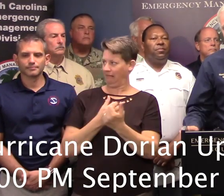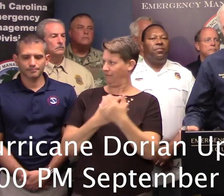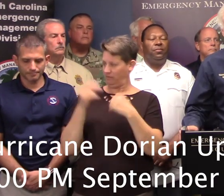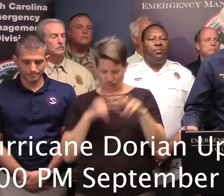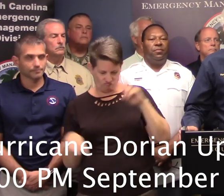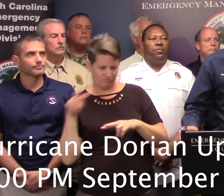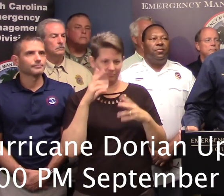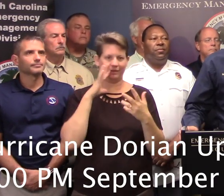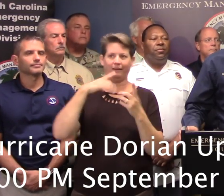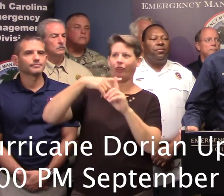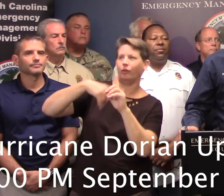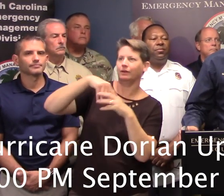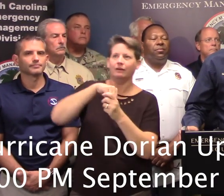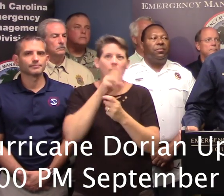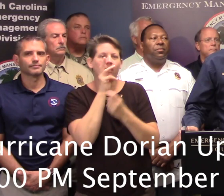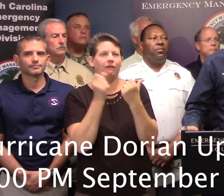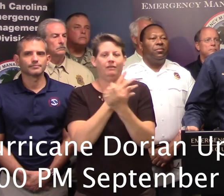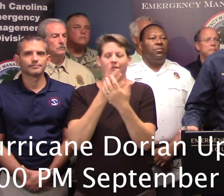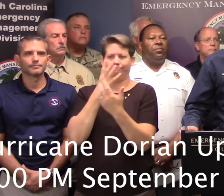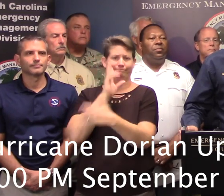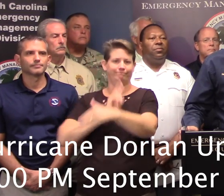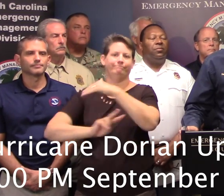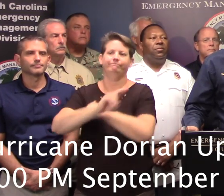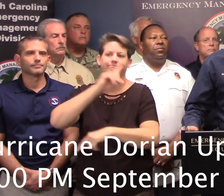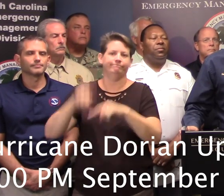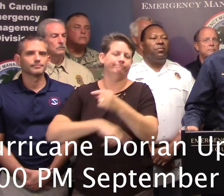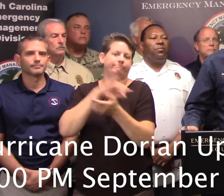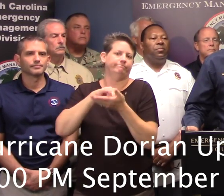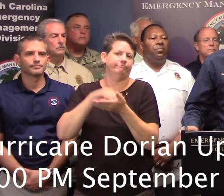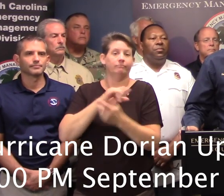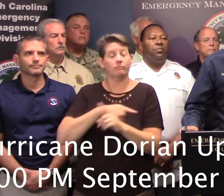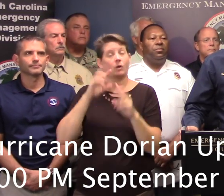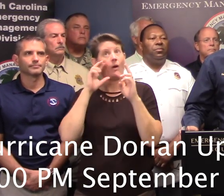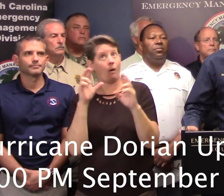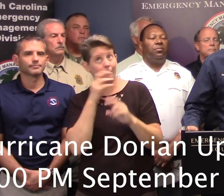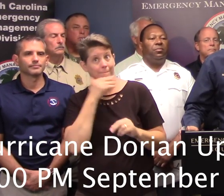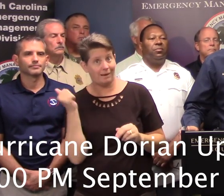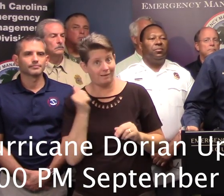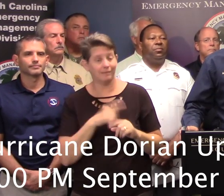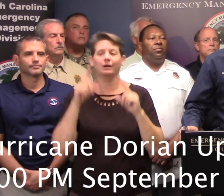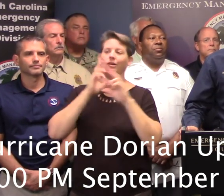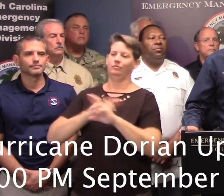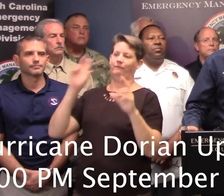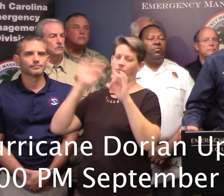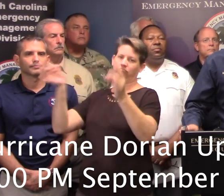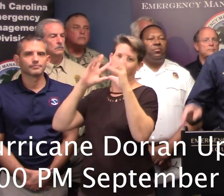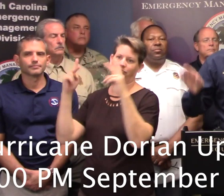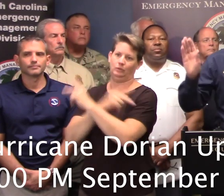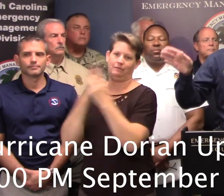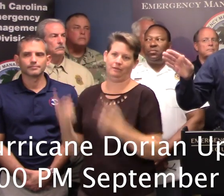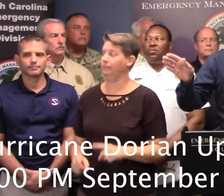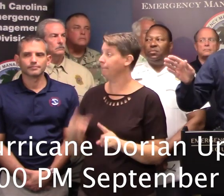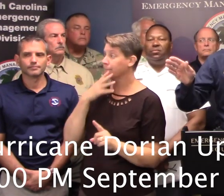thermostats in the water, and they still cannot predict them. But we are hoping for the best, prepared for the worst. The best thing in the